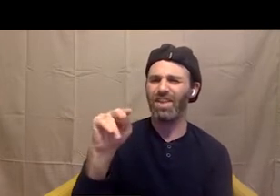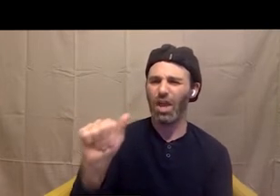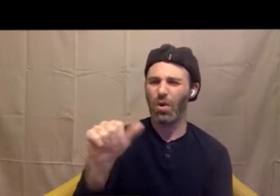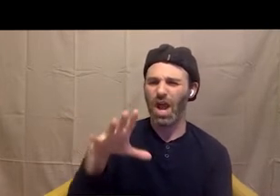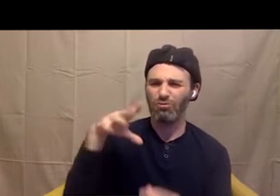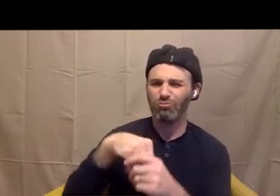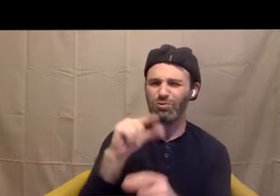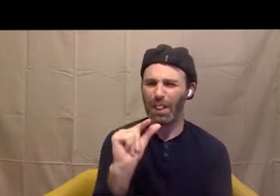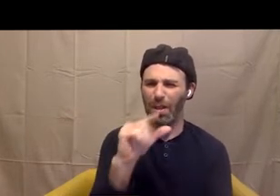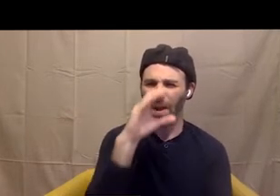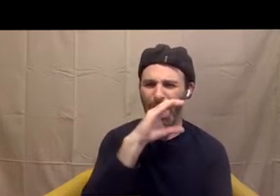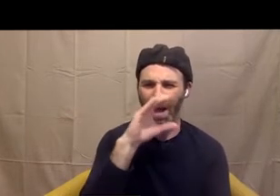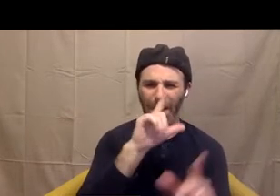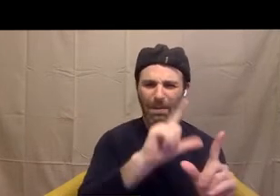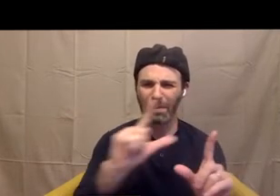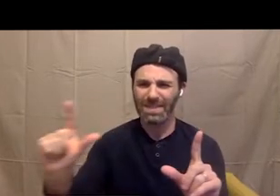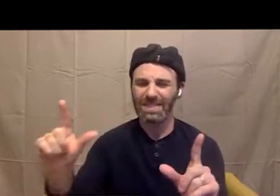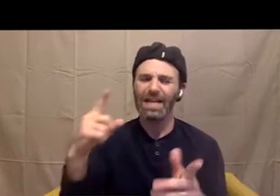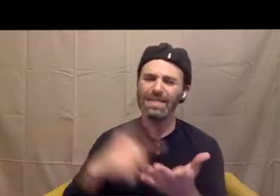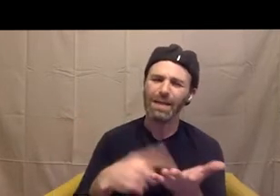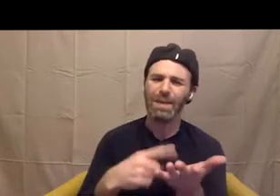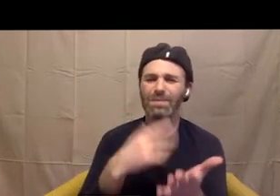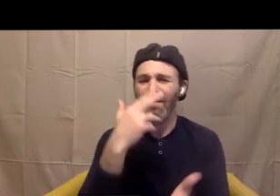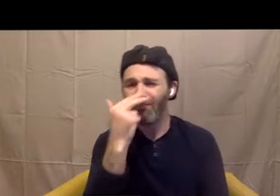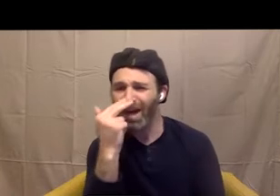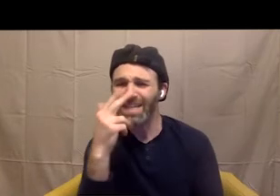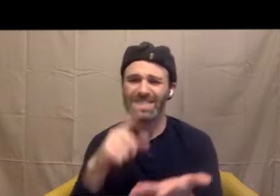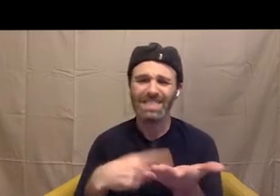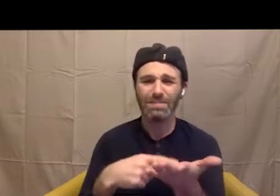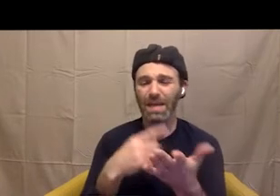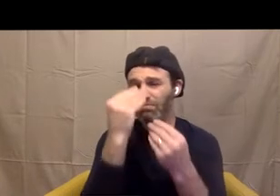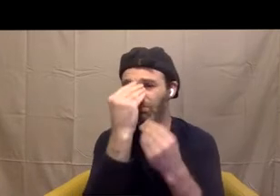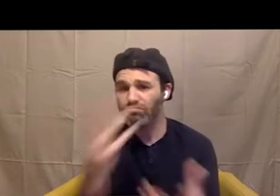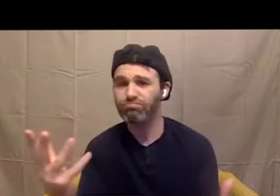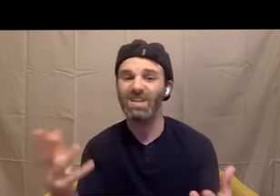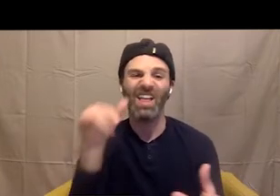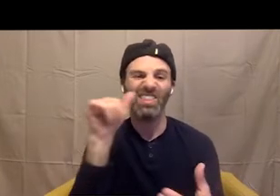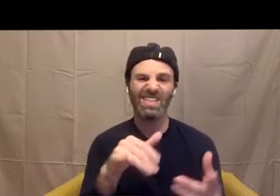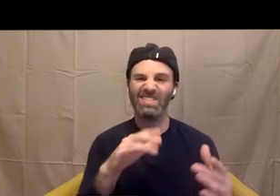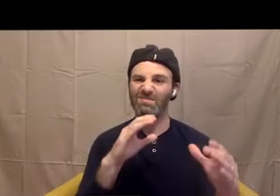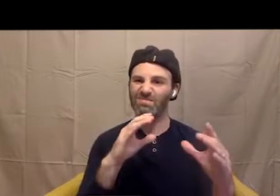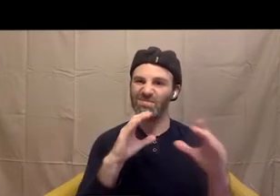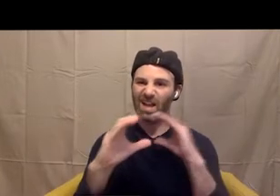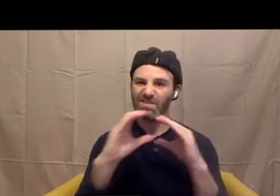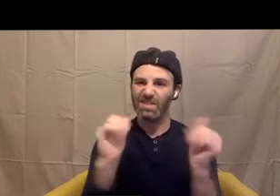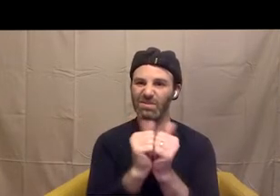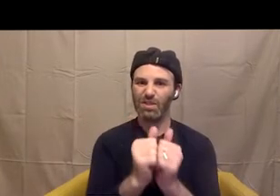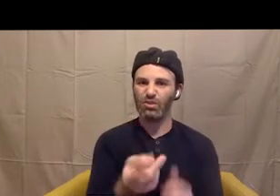And sometimes they're funny, and sometimes they're informative. And this is a comic between two birds. And so the little bird says,